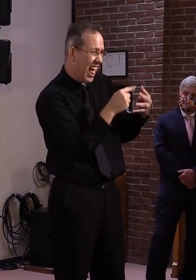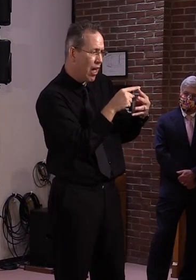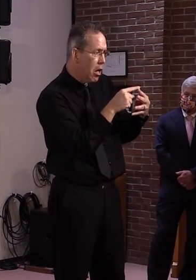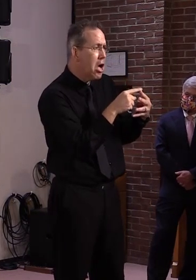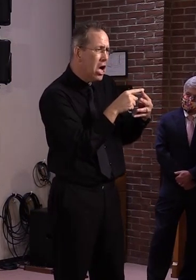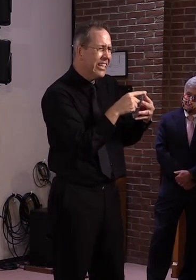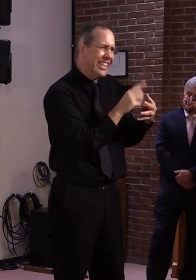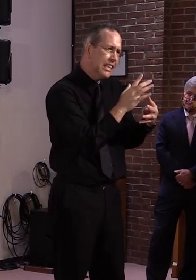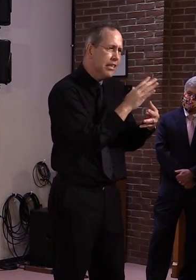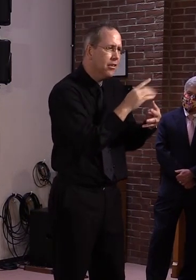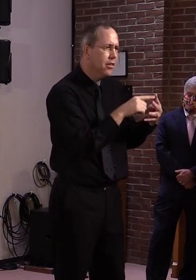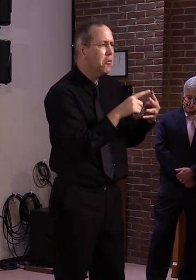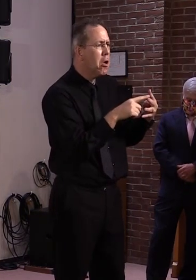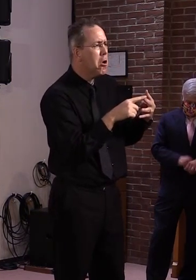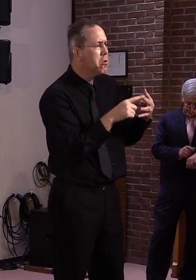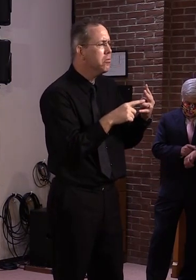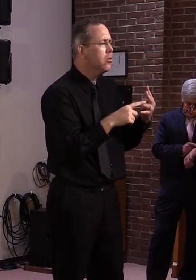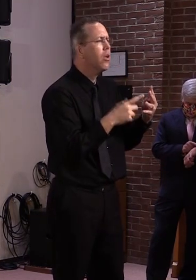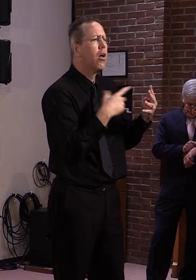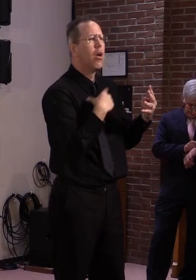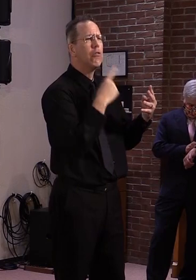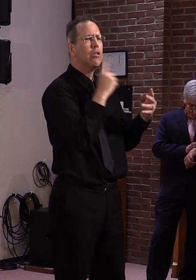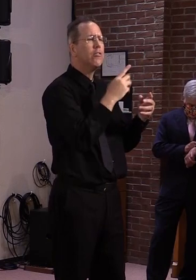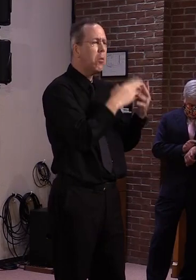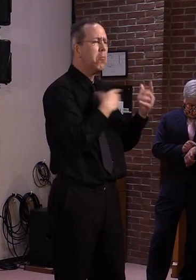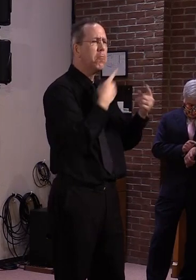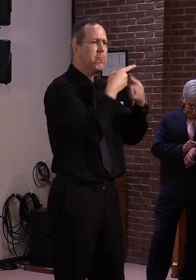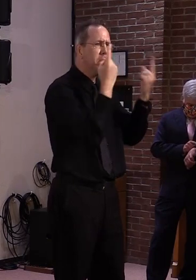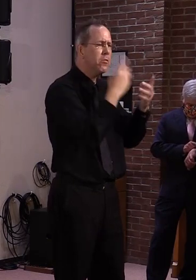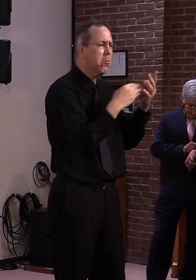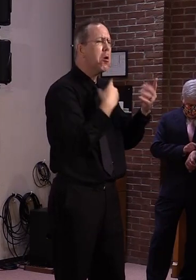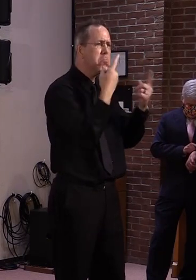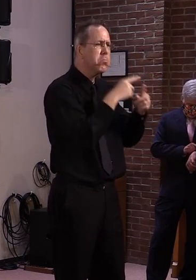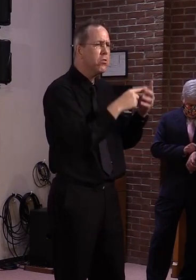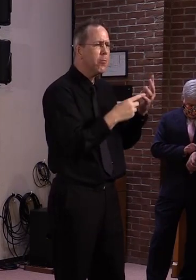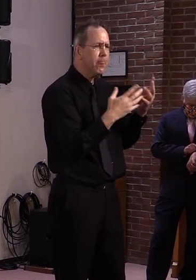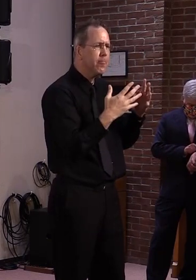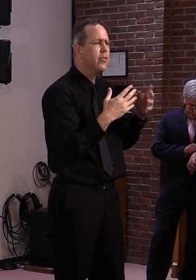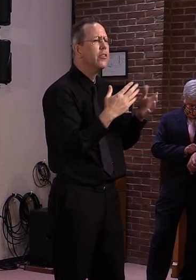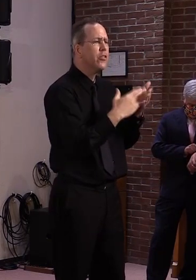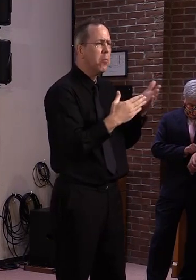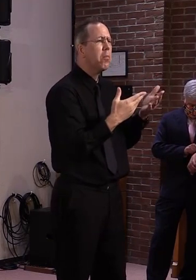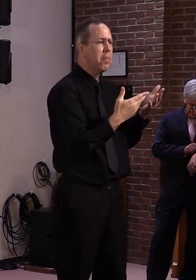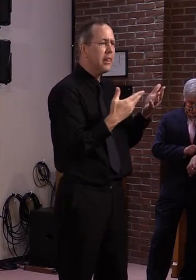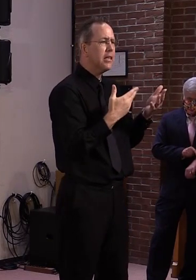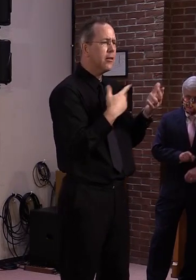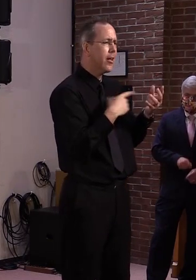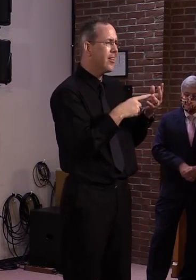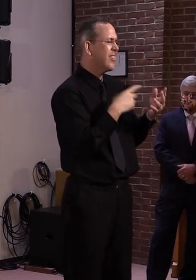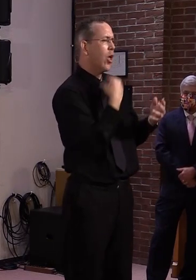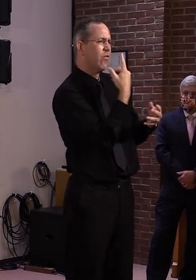areas that that I have concerns over. But we will contact and contemplate that